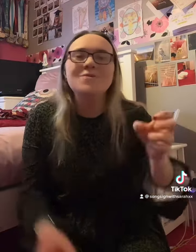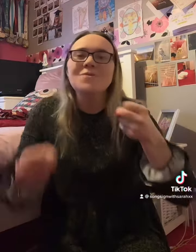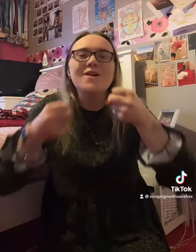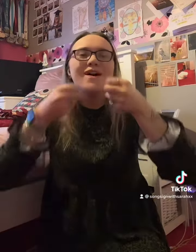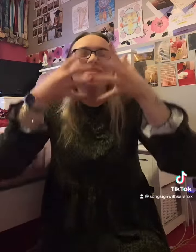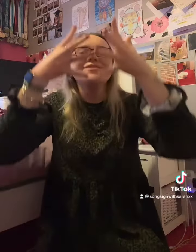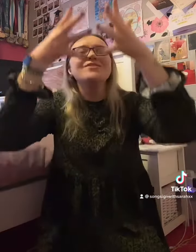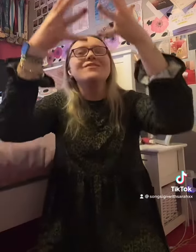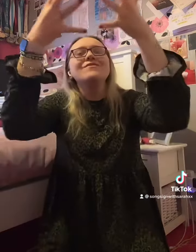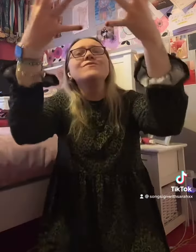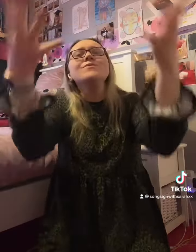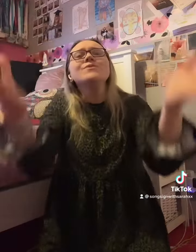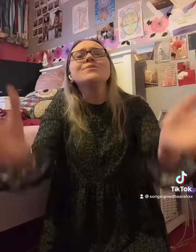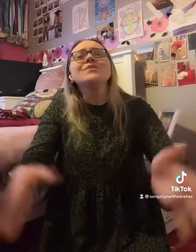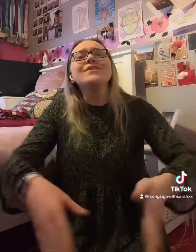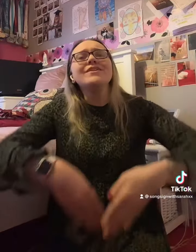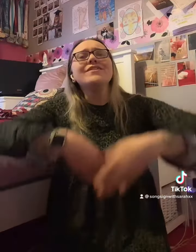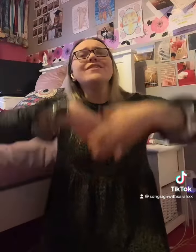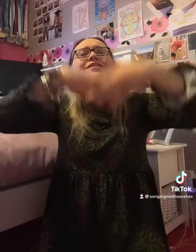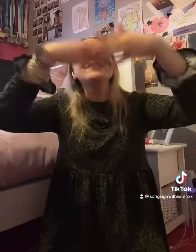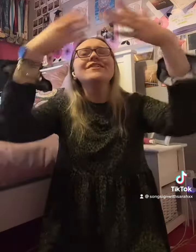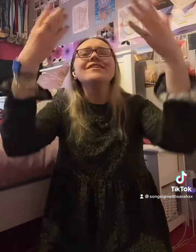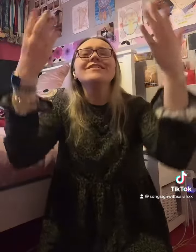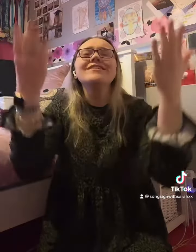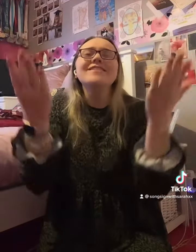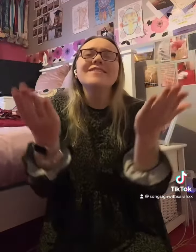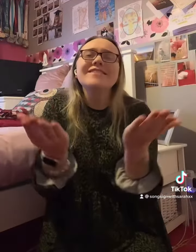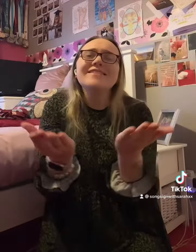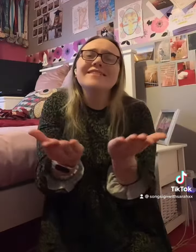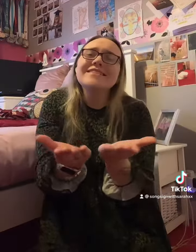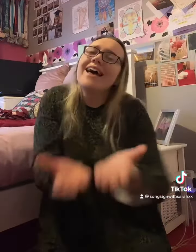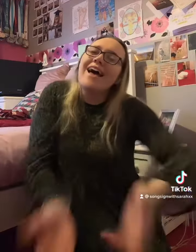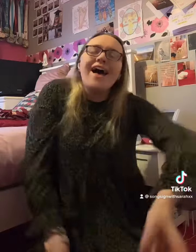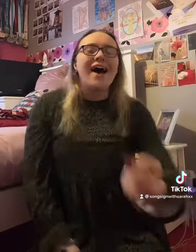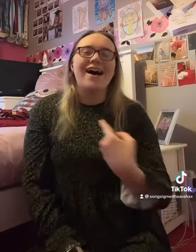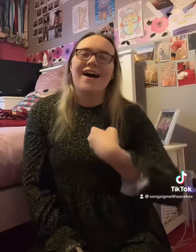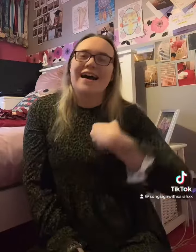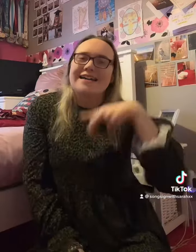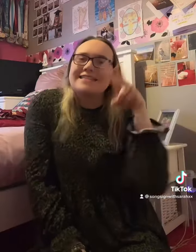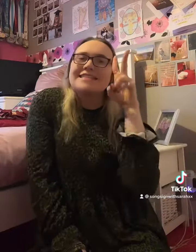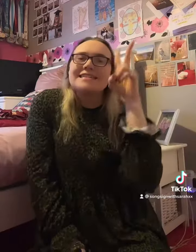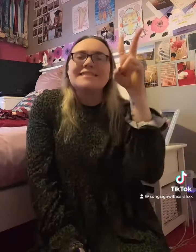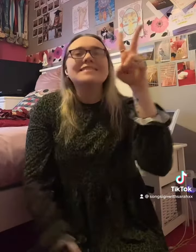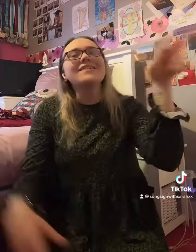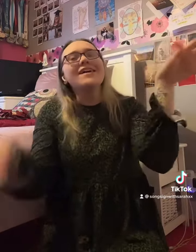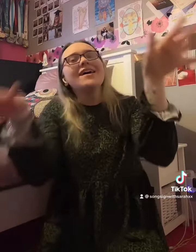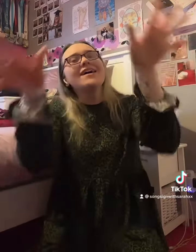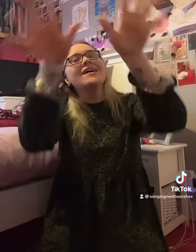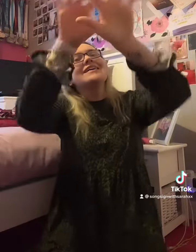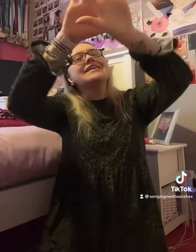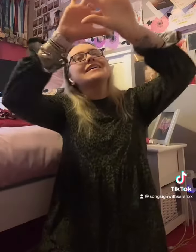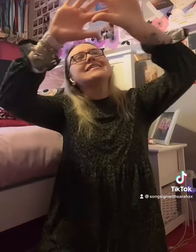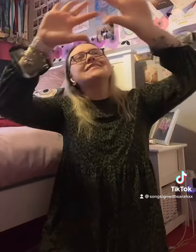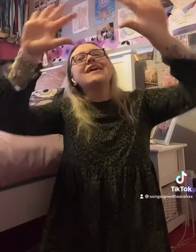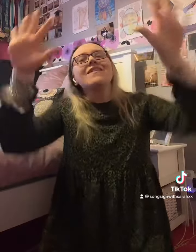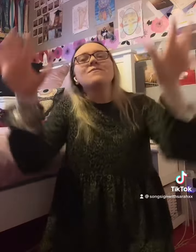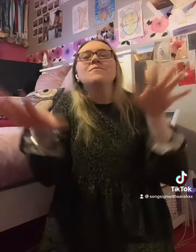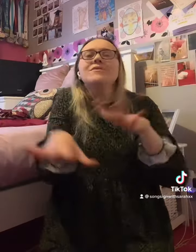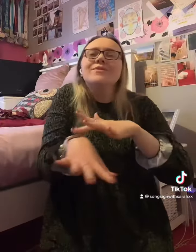wonderful world. I see skies of blue